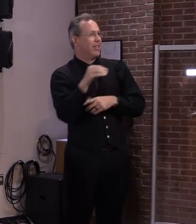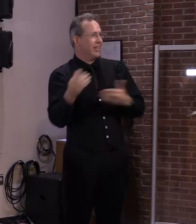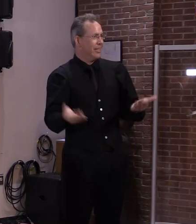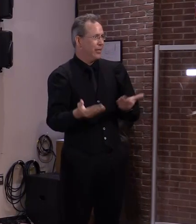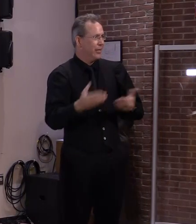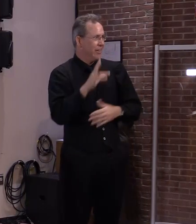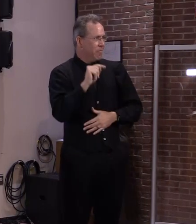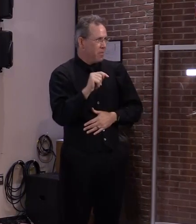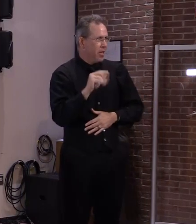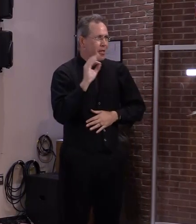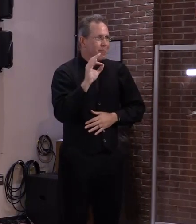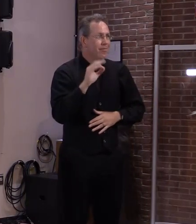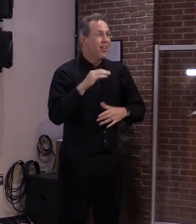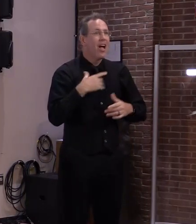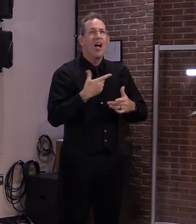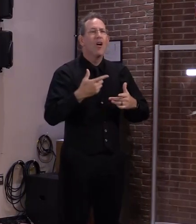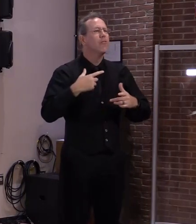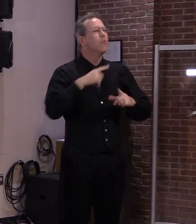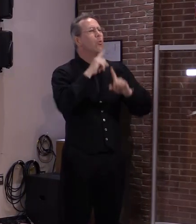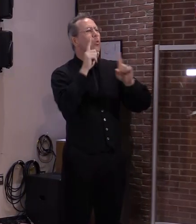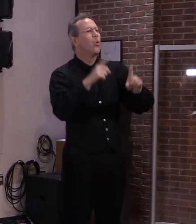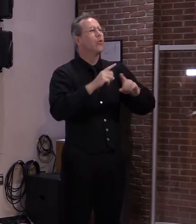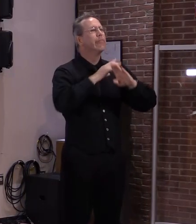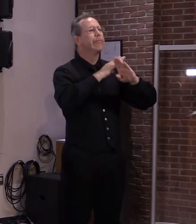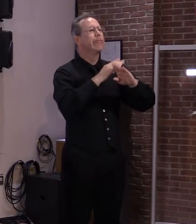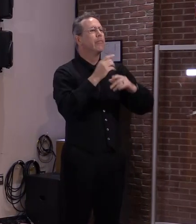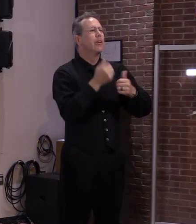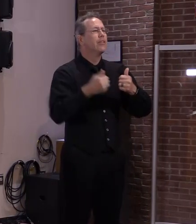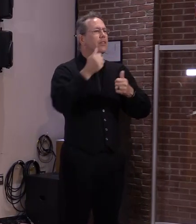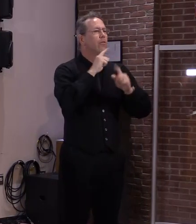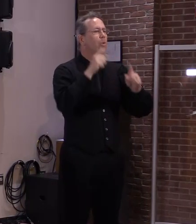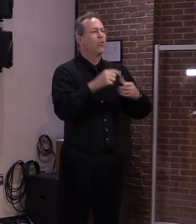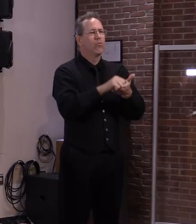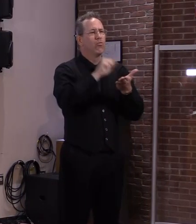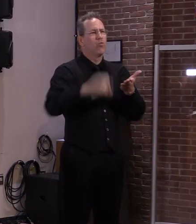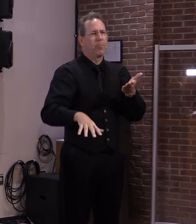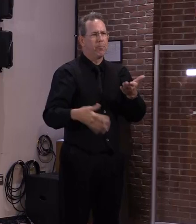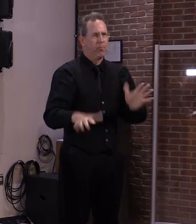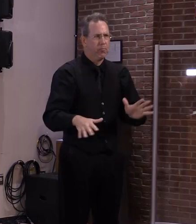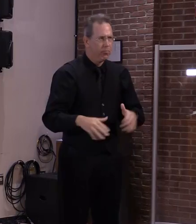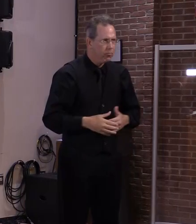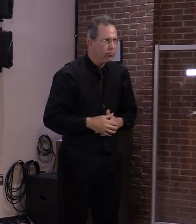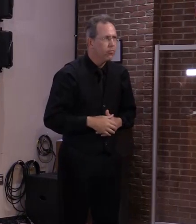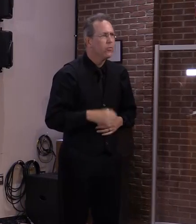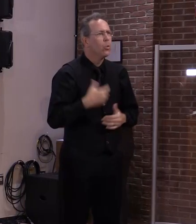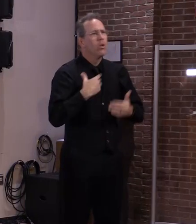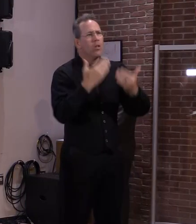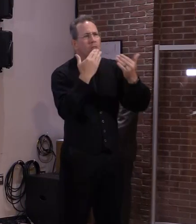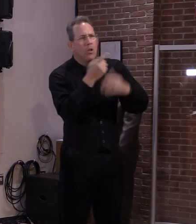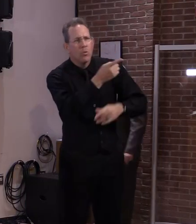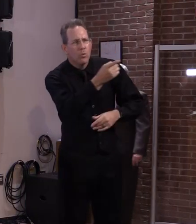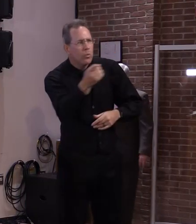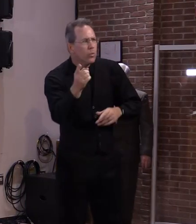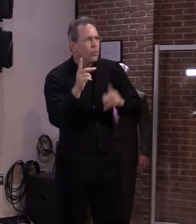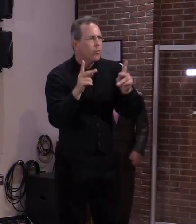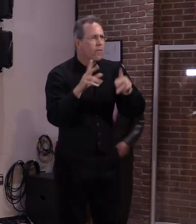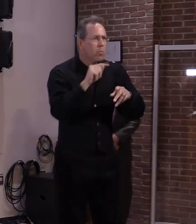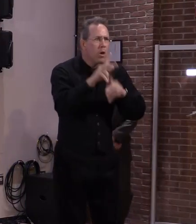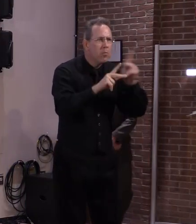I want to once again thank all of Vermonters for their hard work and commitment. We lead the nation because of you.